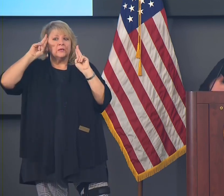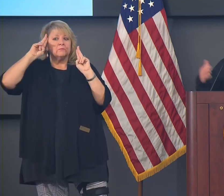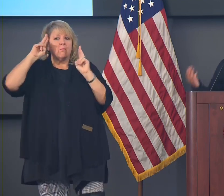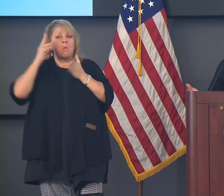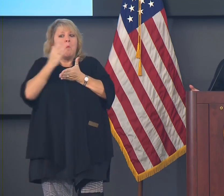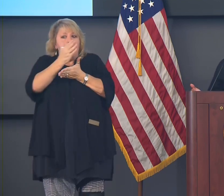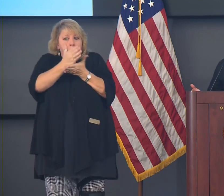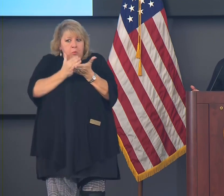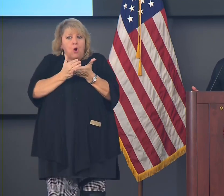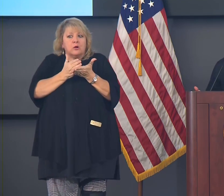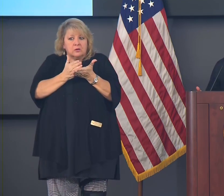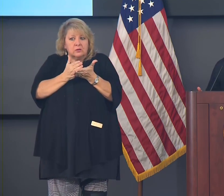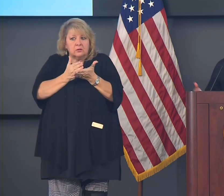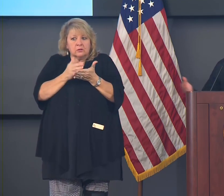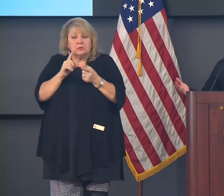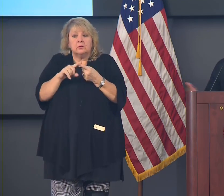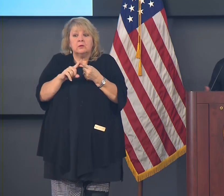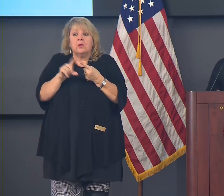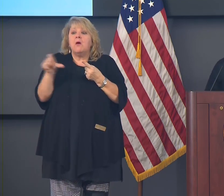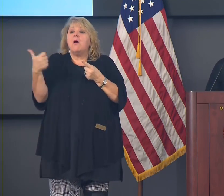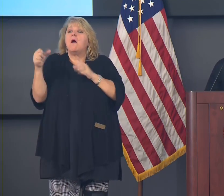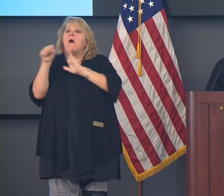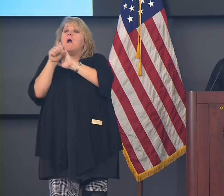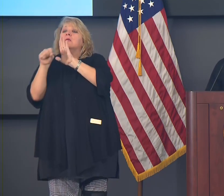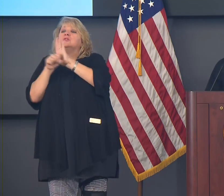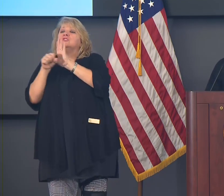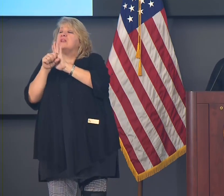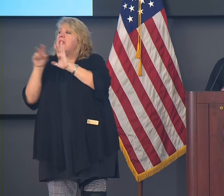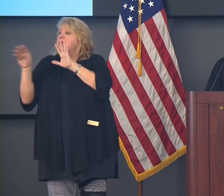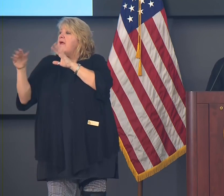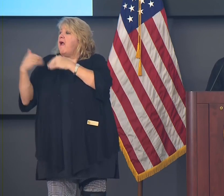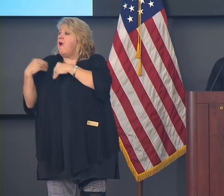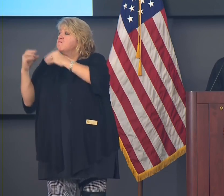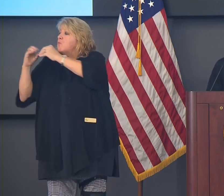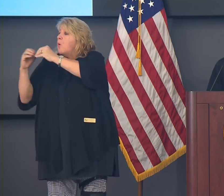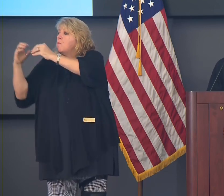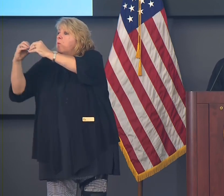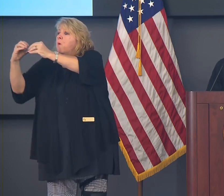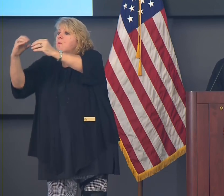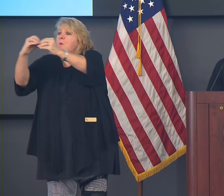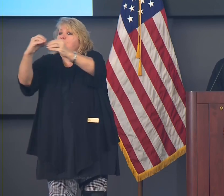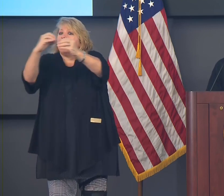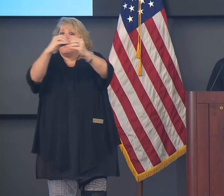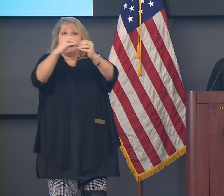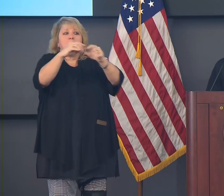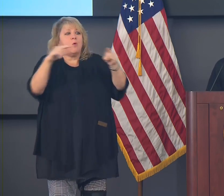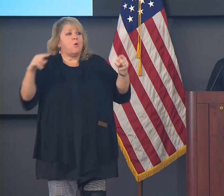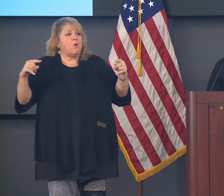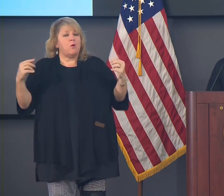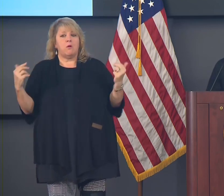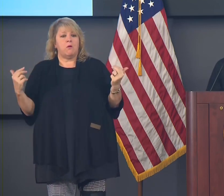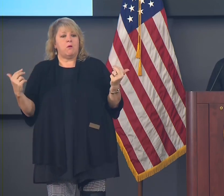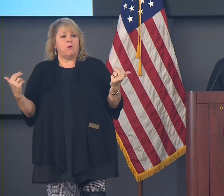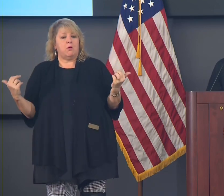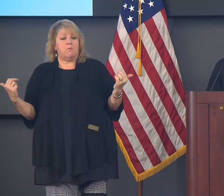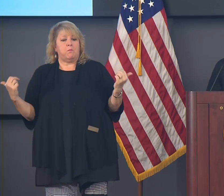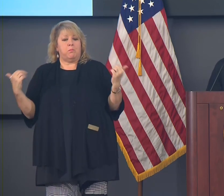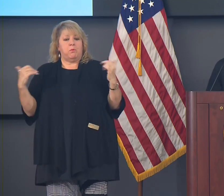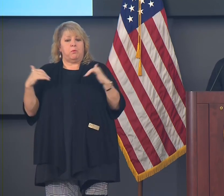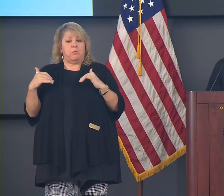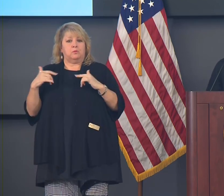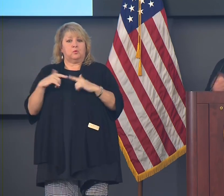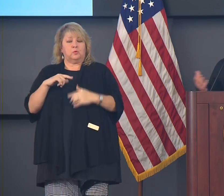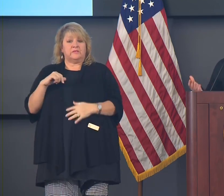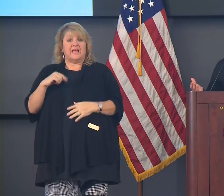having increases in other states, I think it does bleed over. I mean, we were seeing increases in a couple of regions up north, Louisiana.